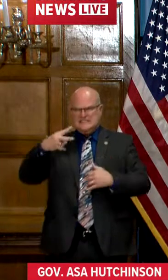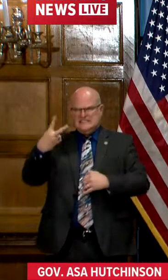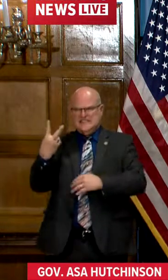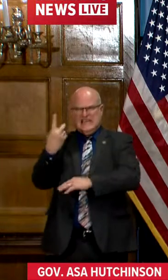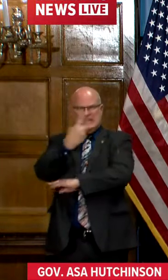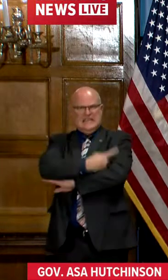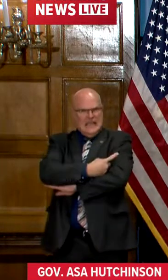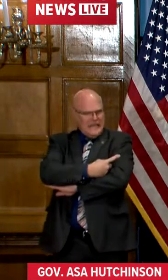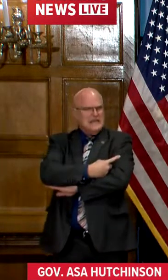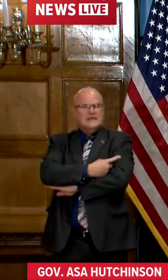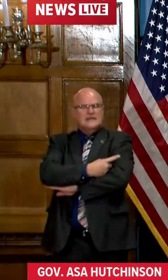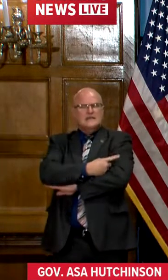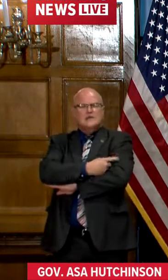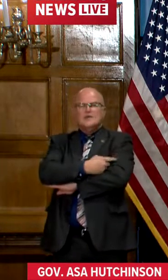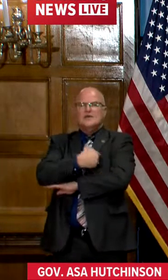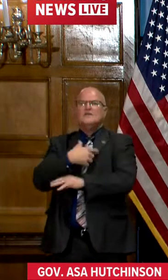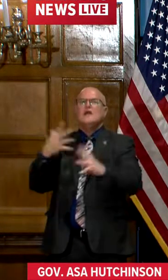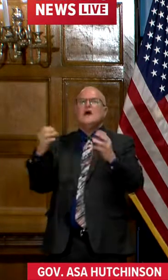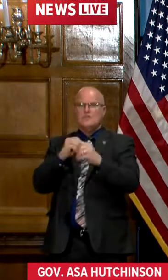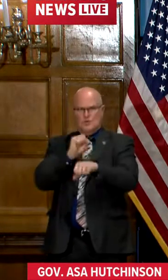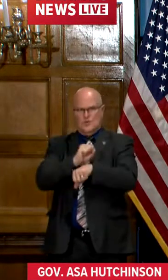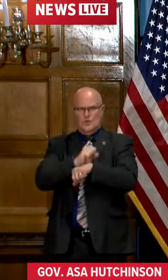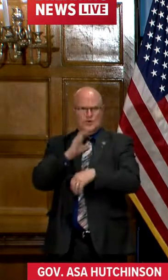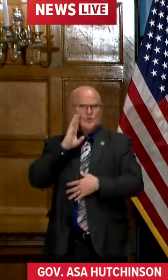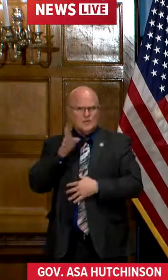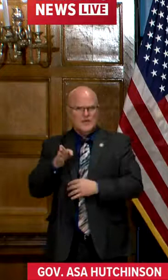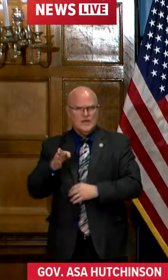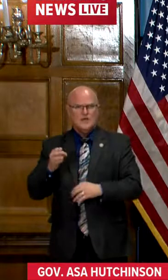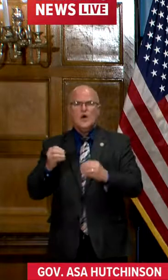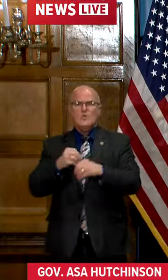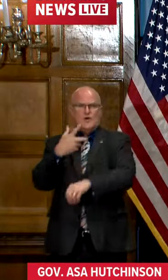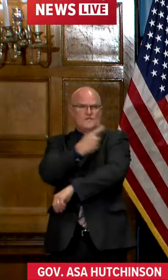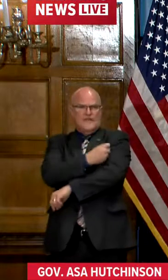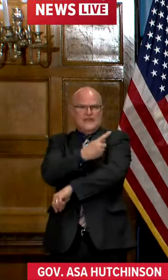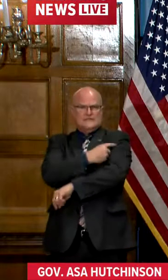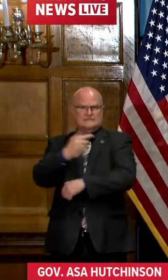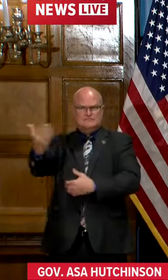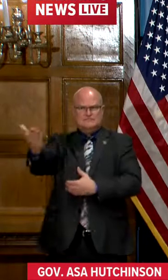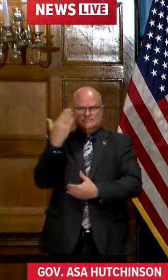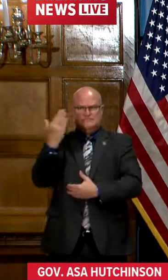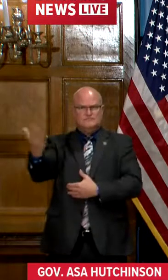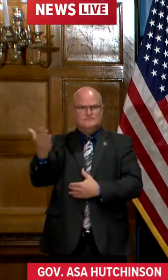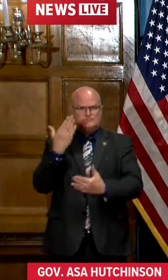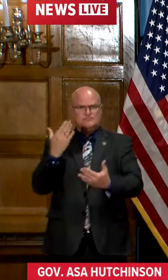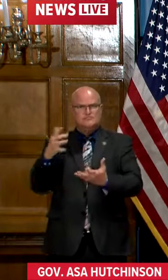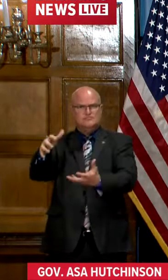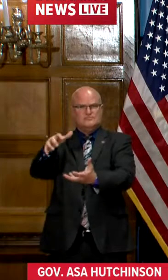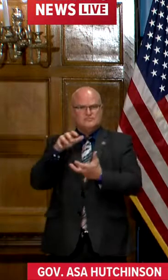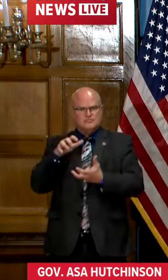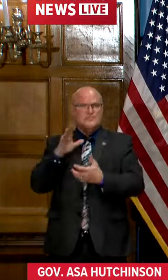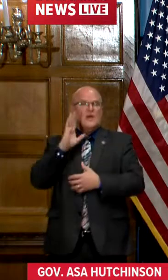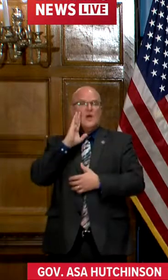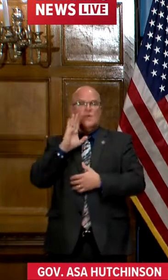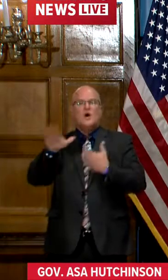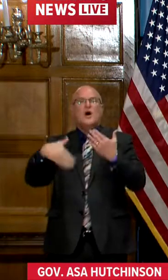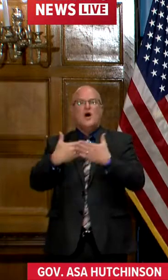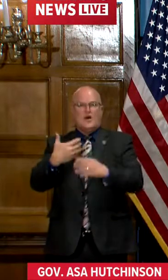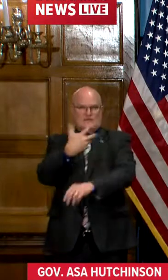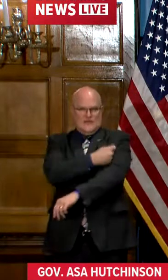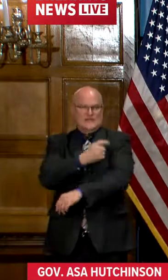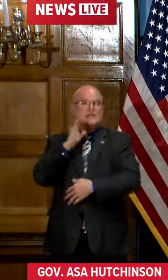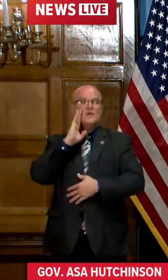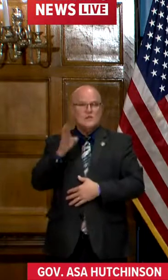And so we've got a lot more work to do. There will be more vaccines coming in, and we'll get all of them vaccinated.